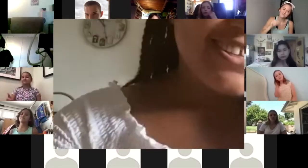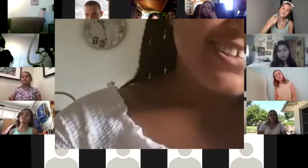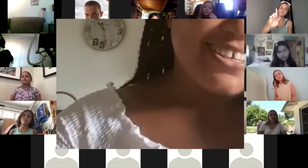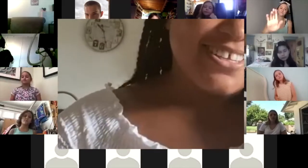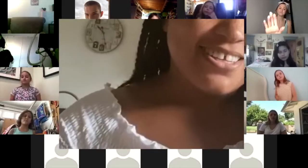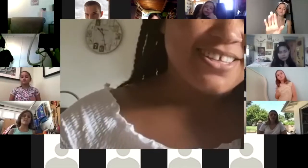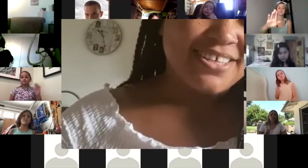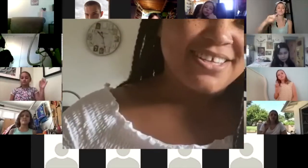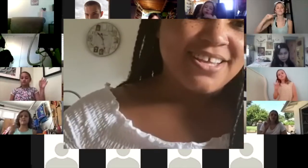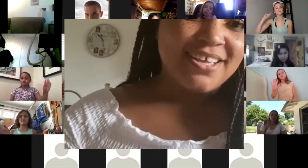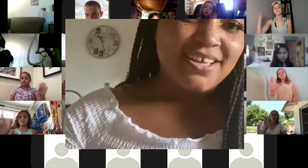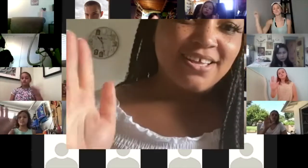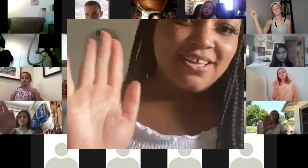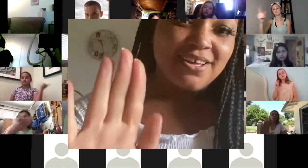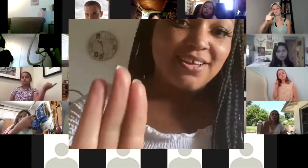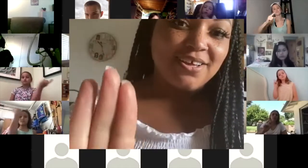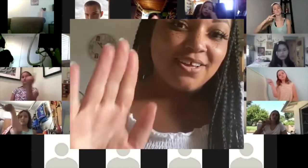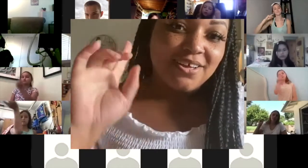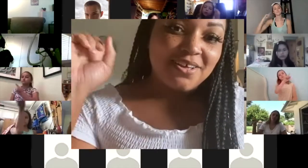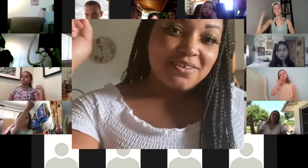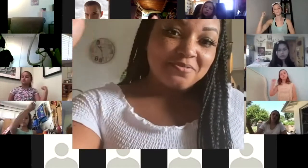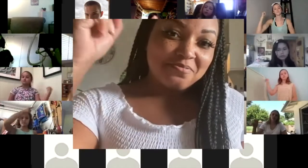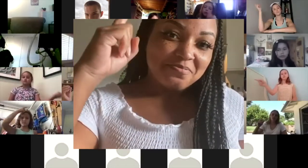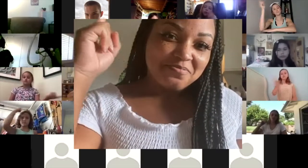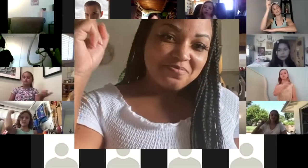always a day away